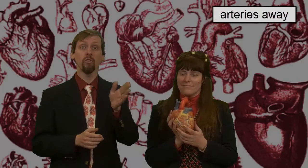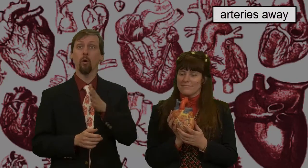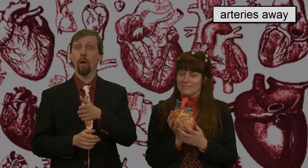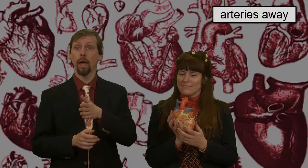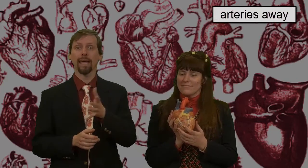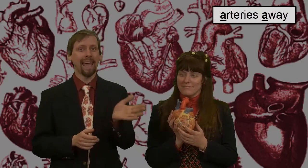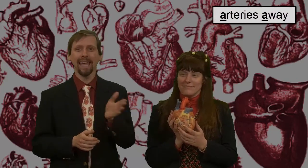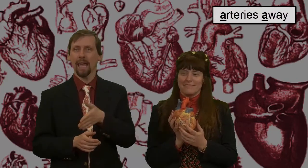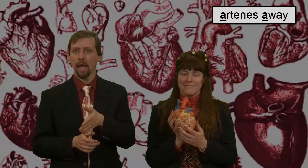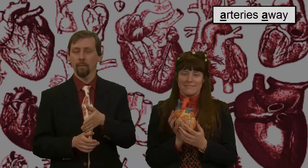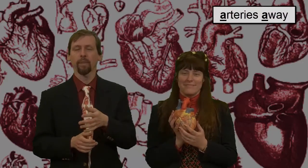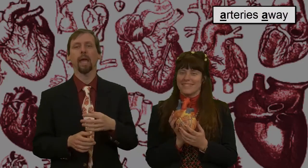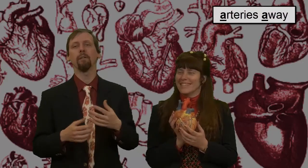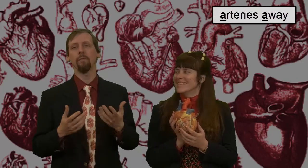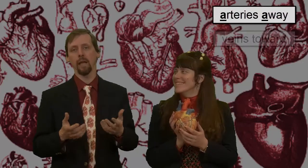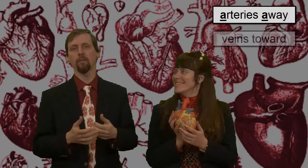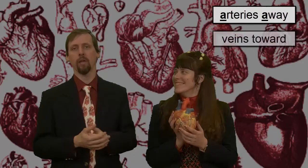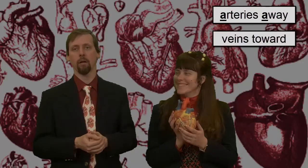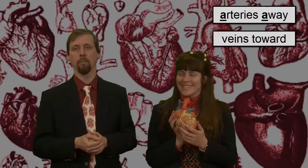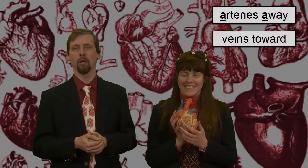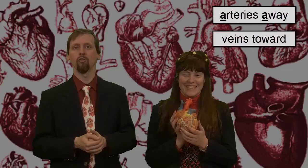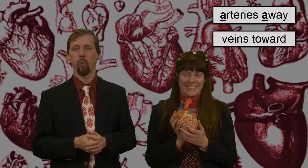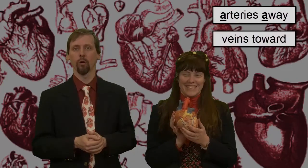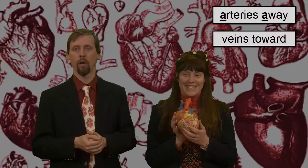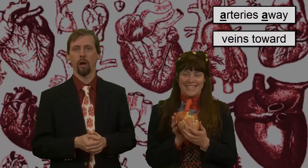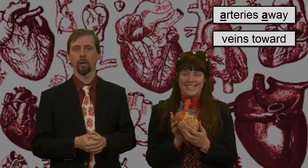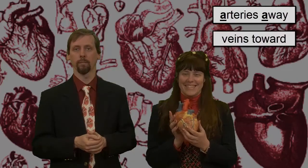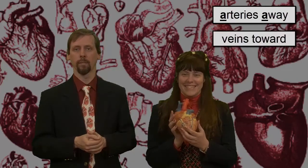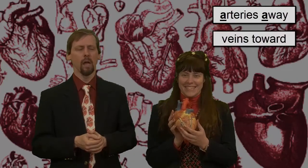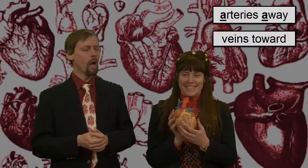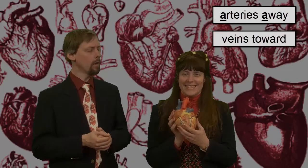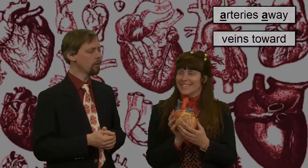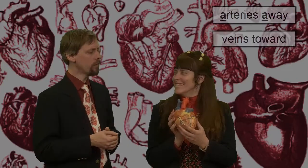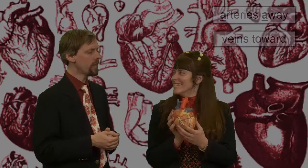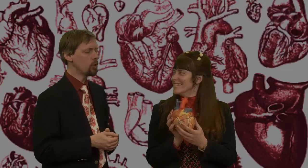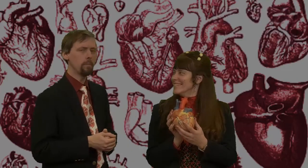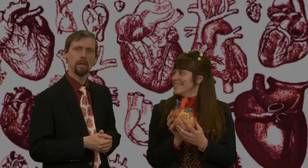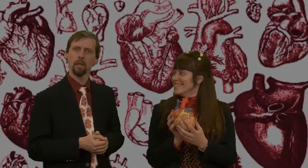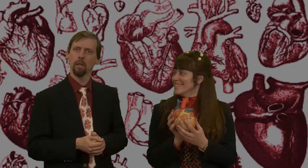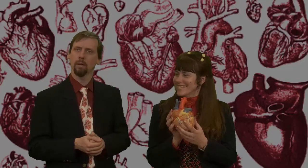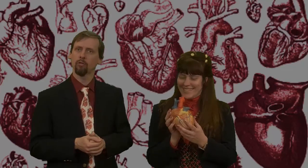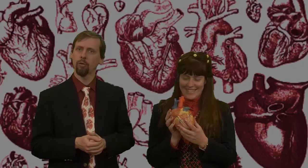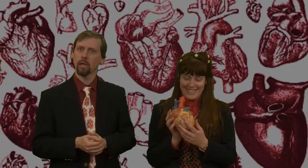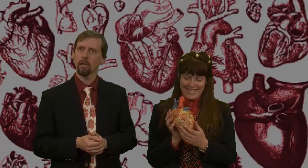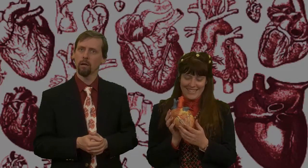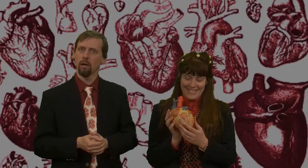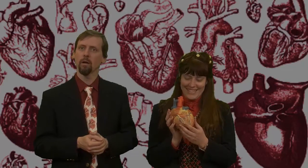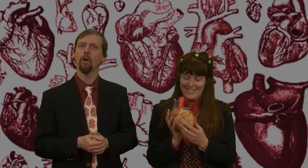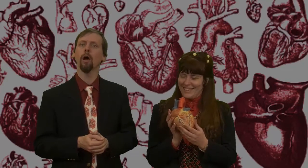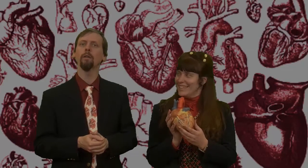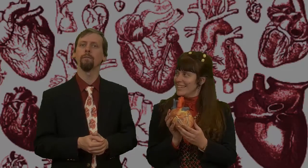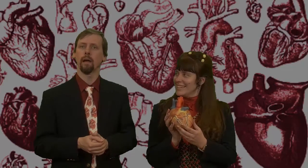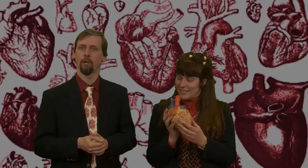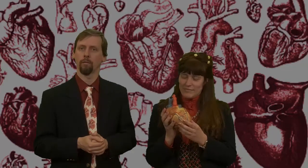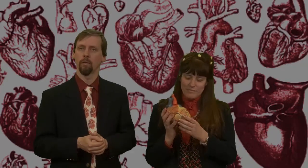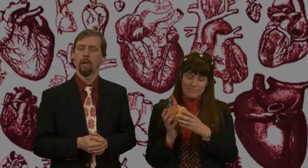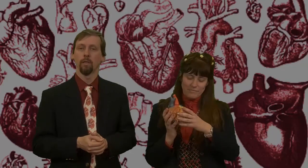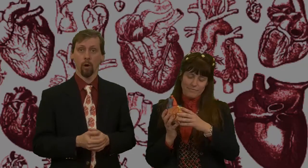away, AA, and veins carry blood toward the heart. Another thing that could be a little bit tricky are the heart valves. There are